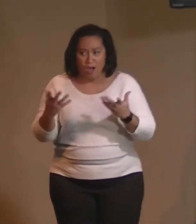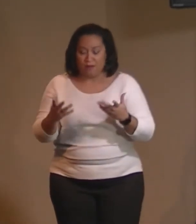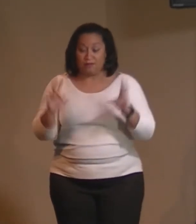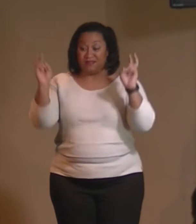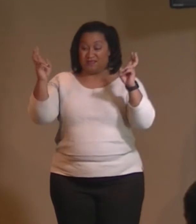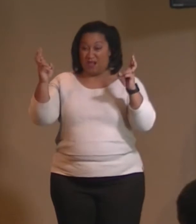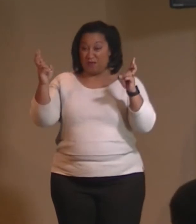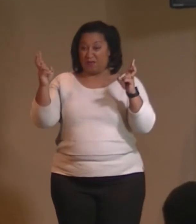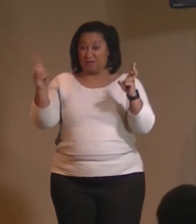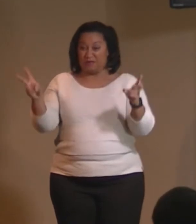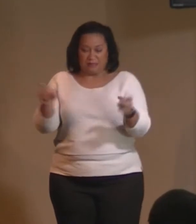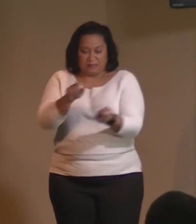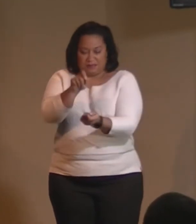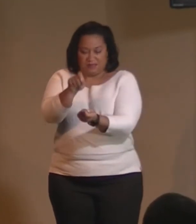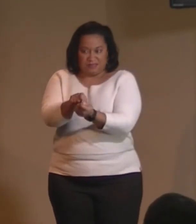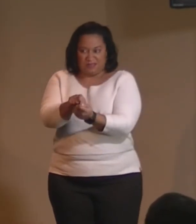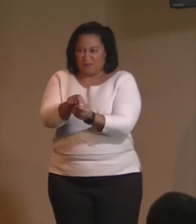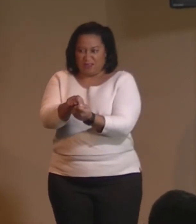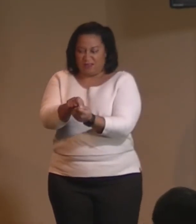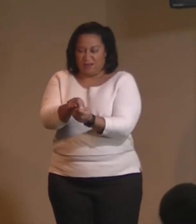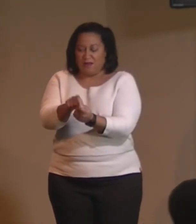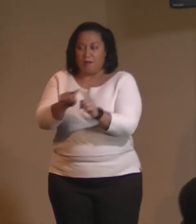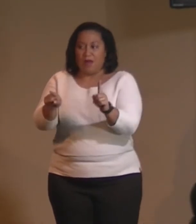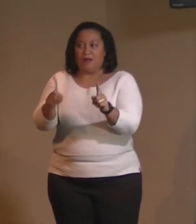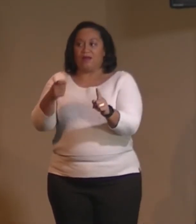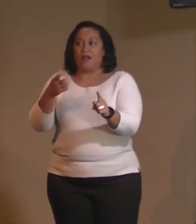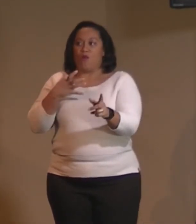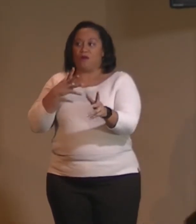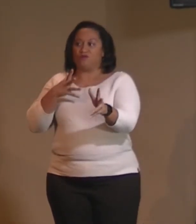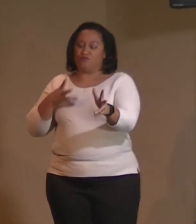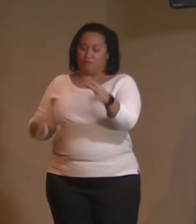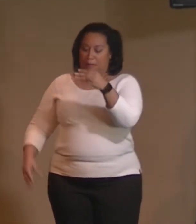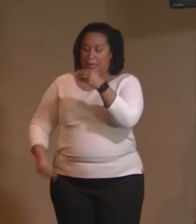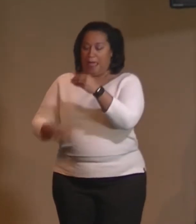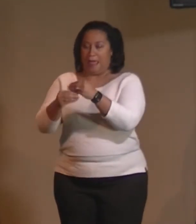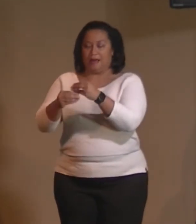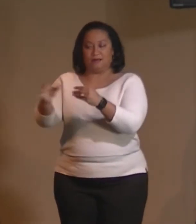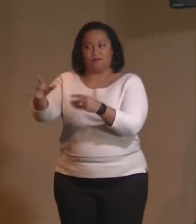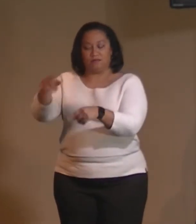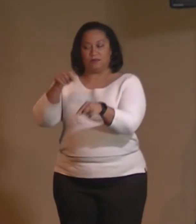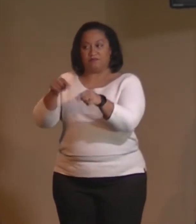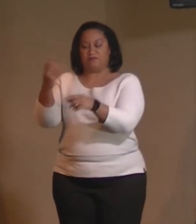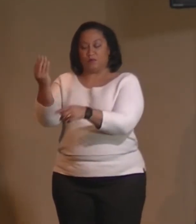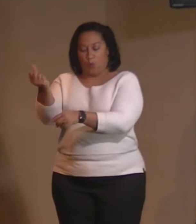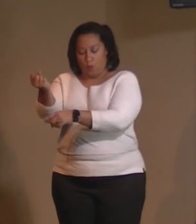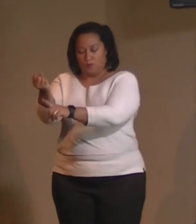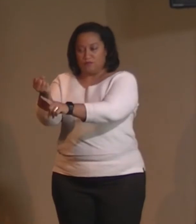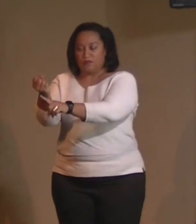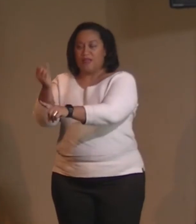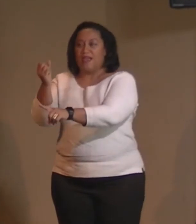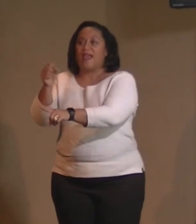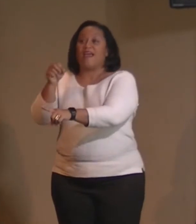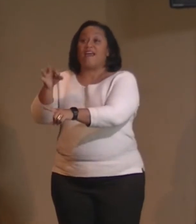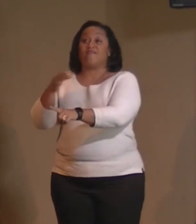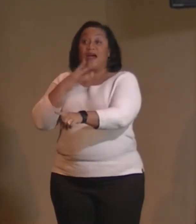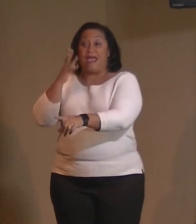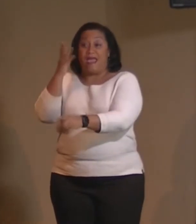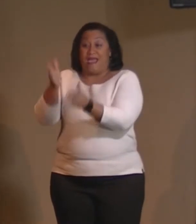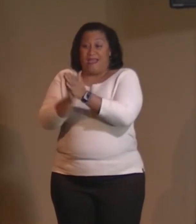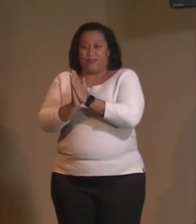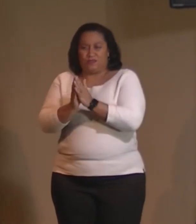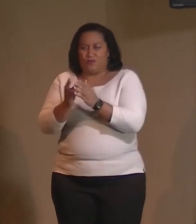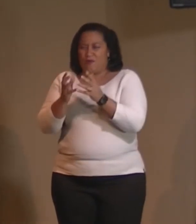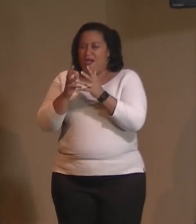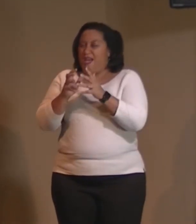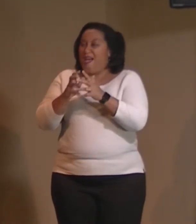something specific, but I want to ask you, piggybacking off of that, and I'll get to that in a second. If I were to ask you how big is your bank account,